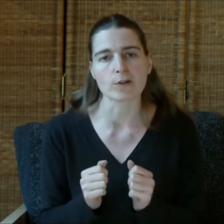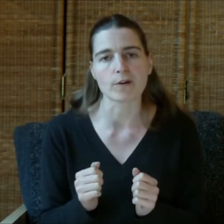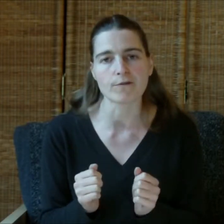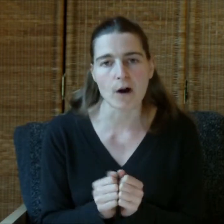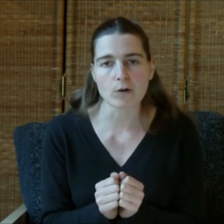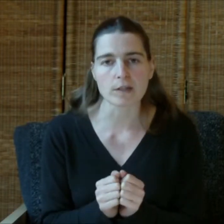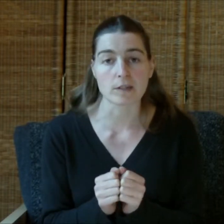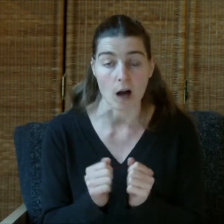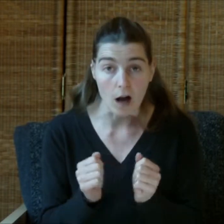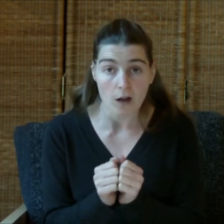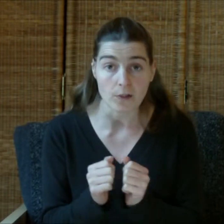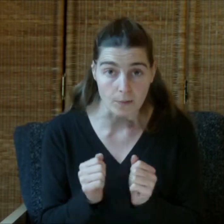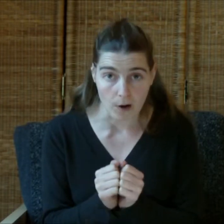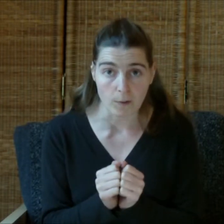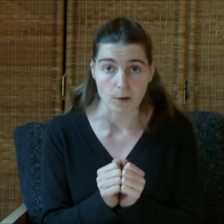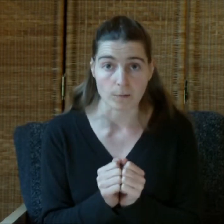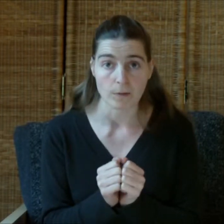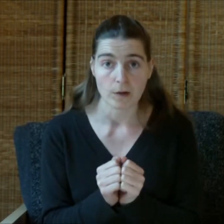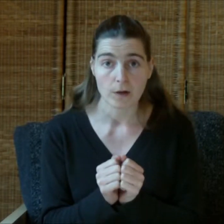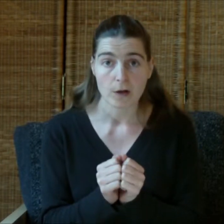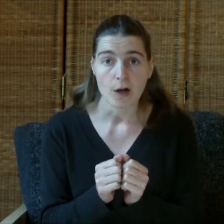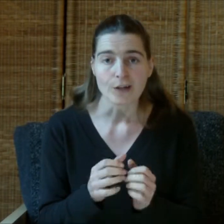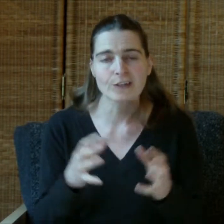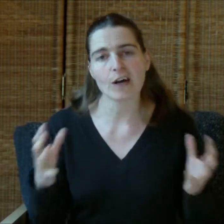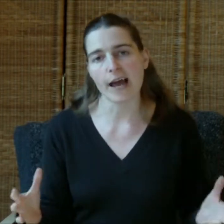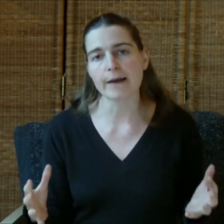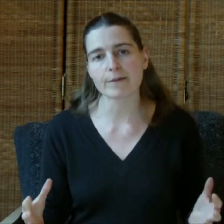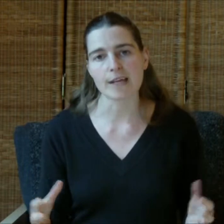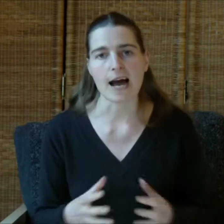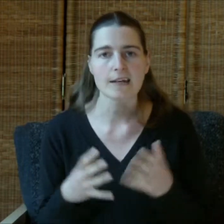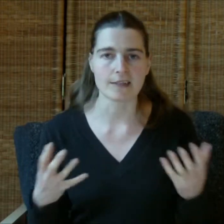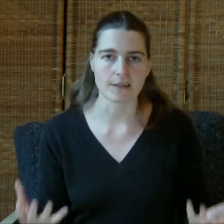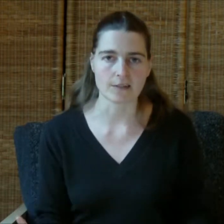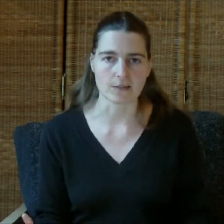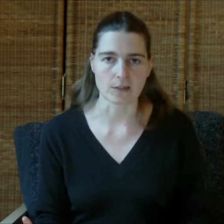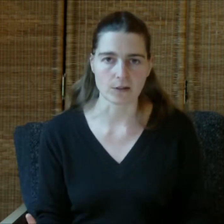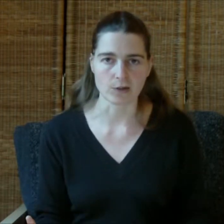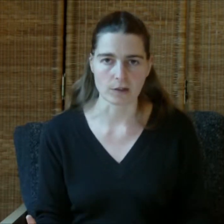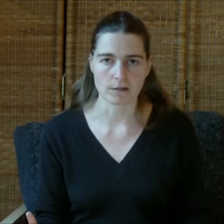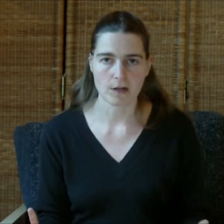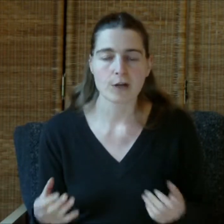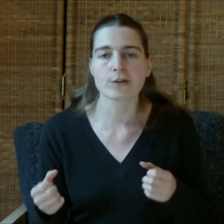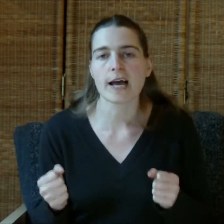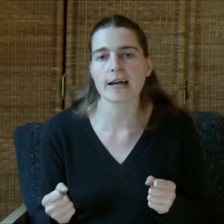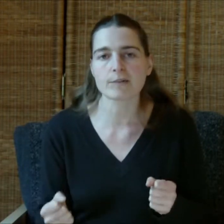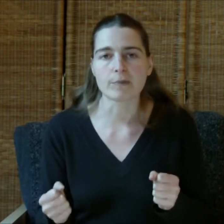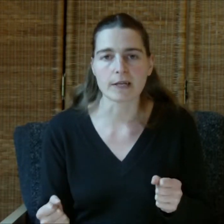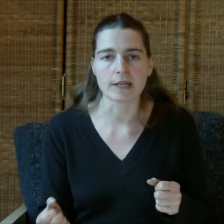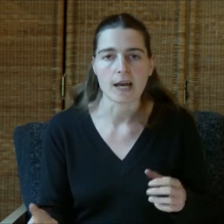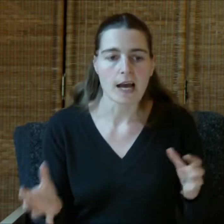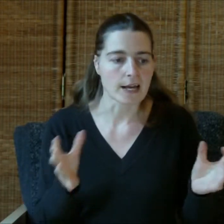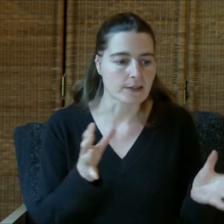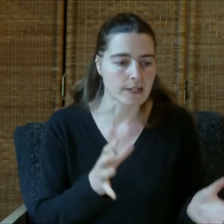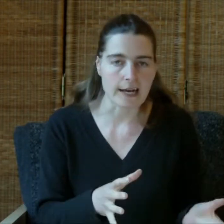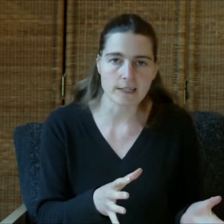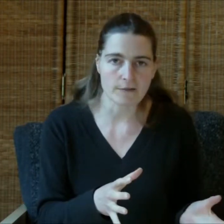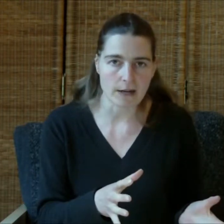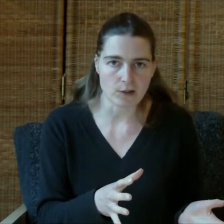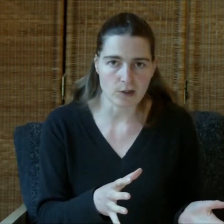you're focused on the problem, you're not able to access the solution. You can't be in the negative energy of